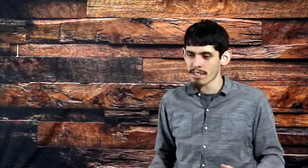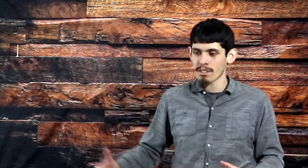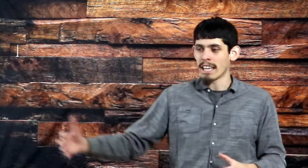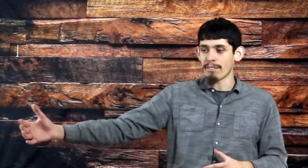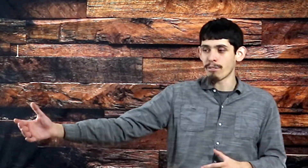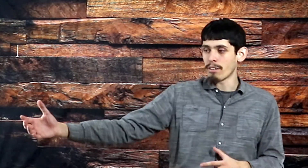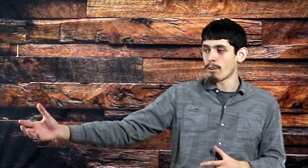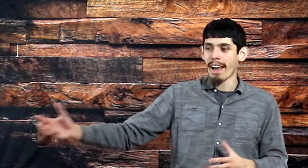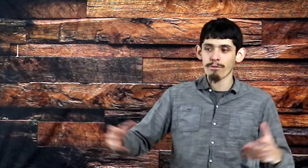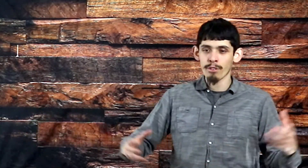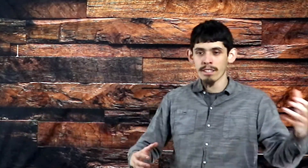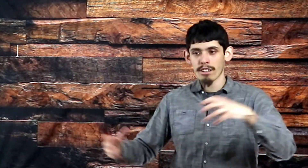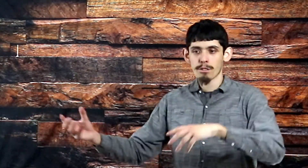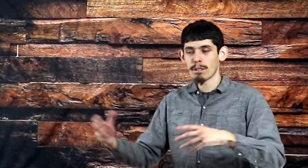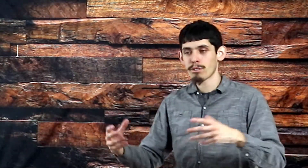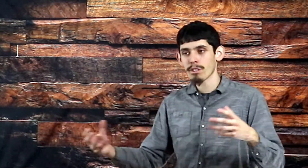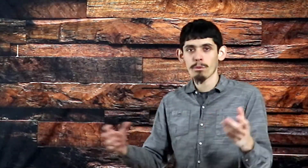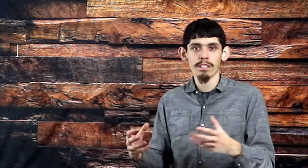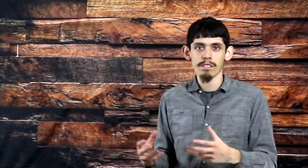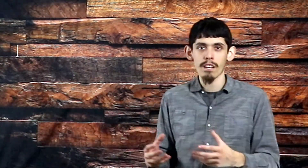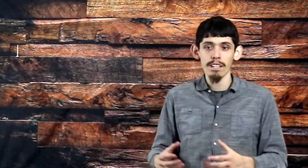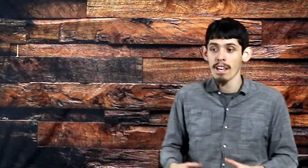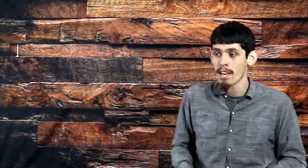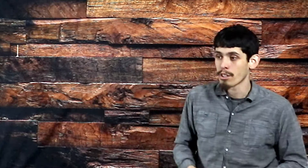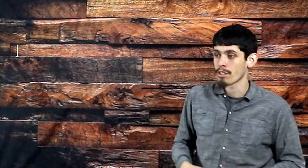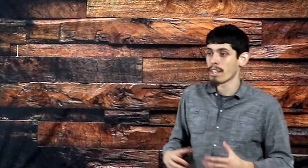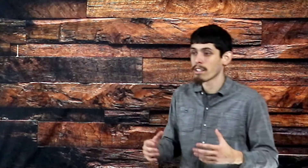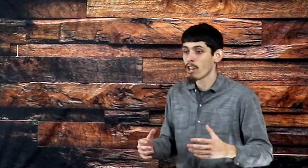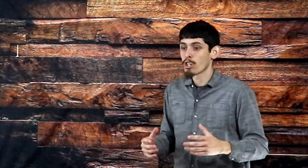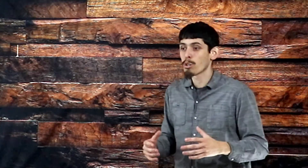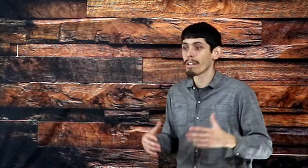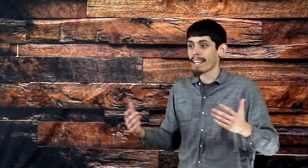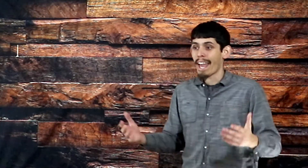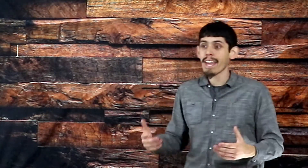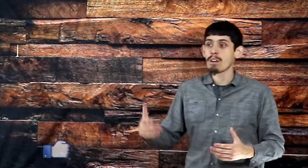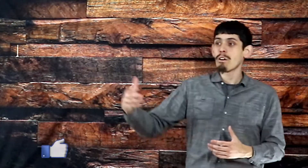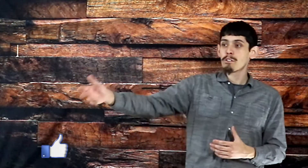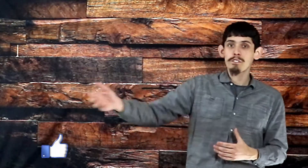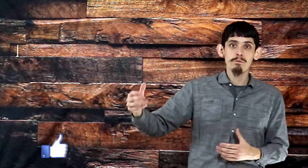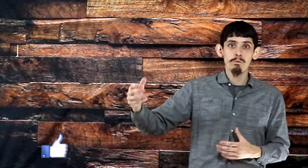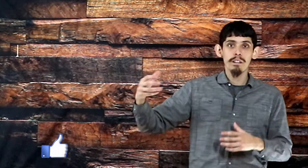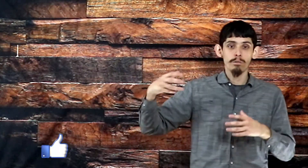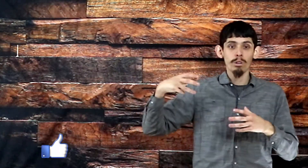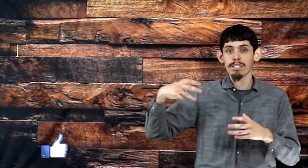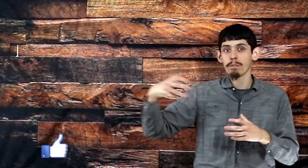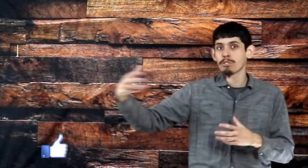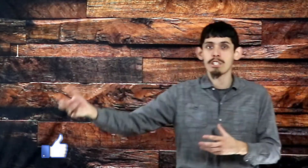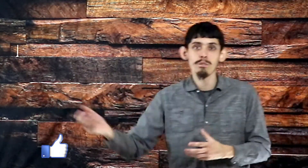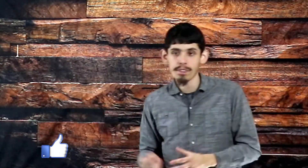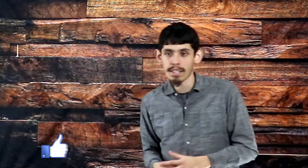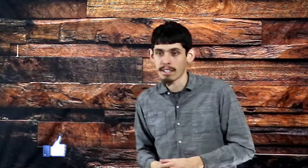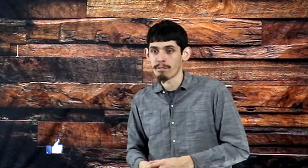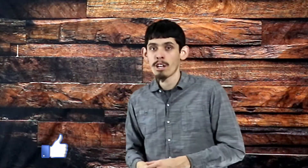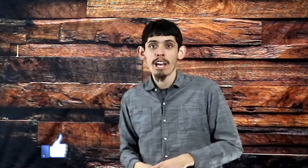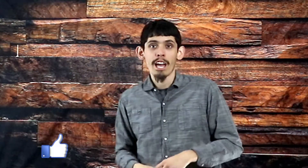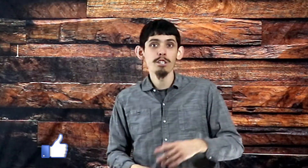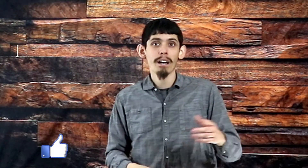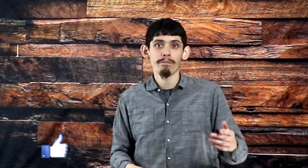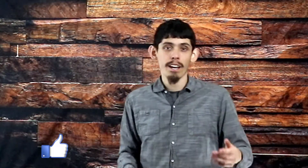If you have friends that are spiritual that want to study, then you'd be like, hey, what symbols can you think of? And you might find